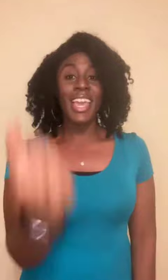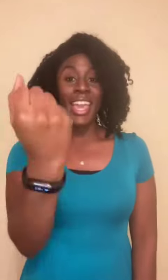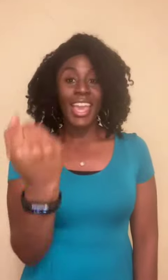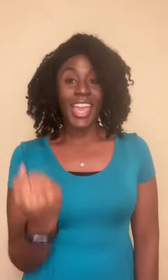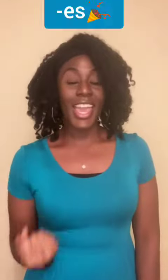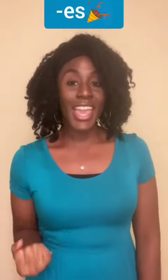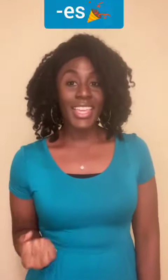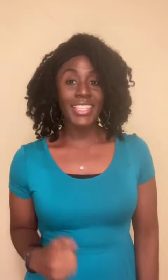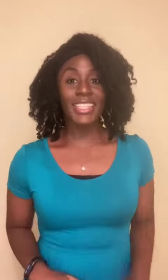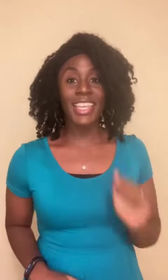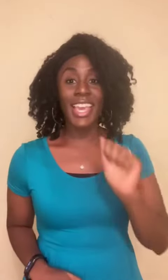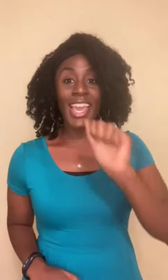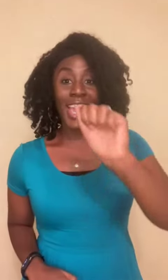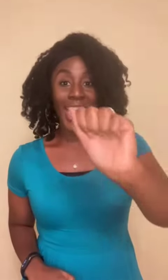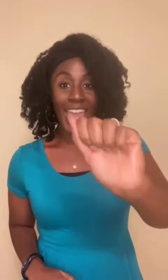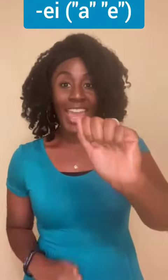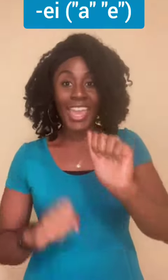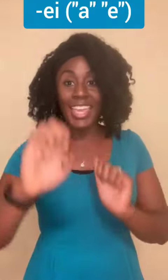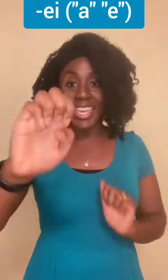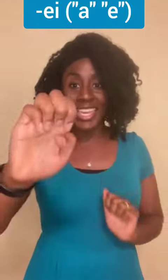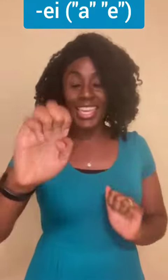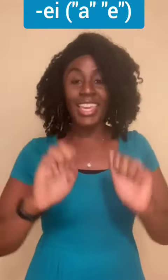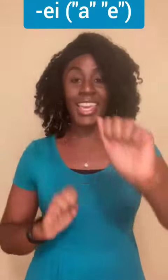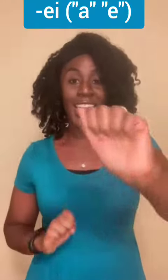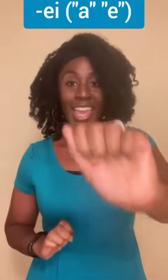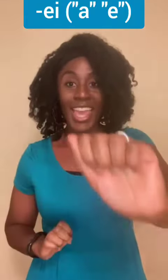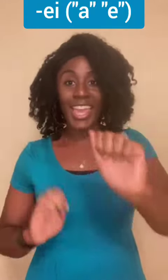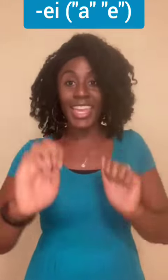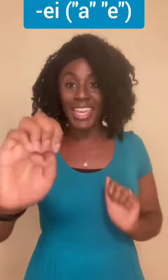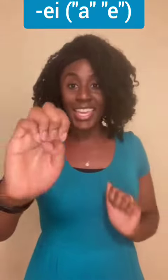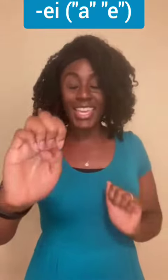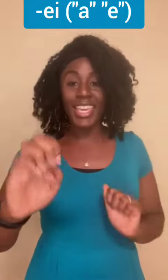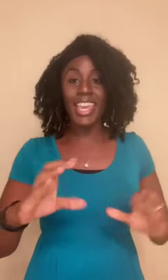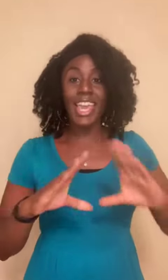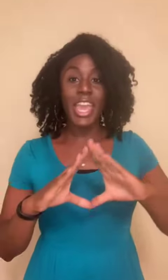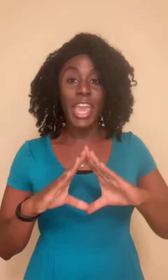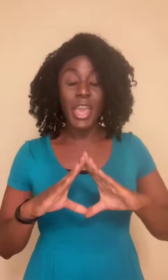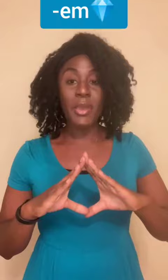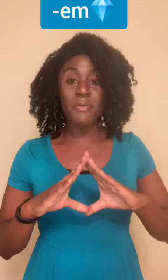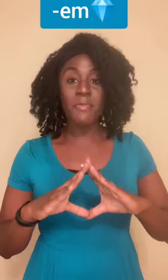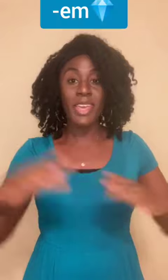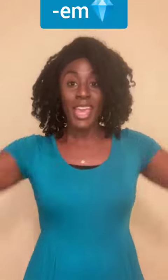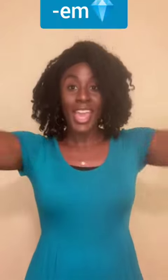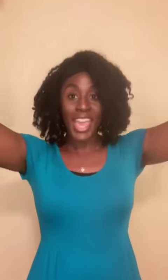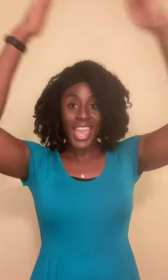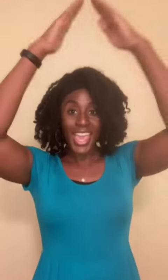Ace, A-E, A-E, M, A.